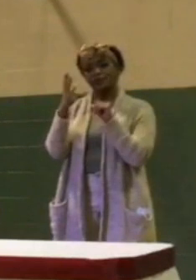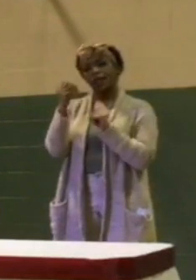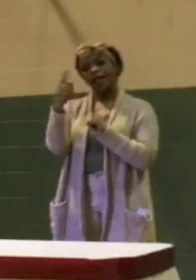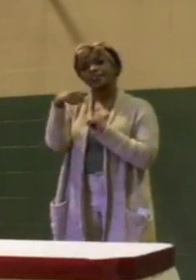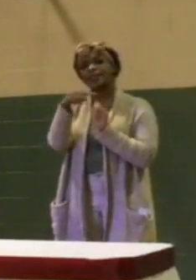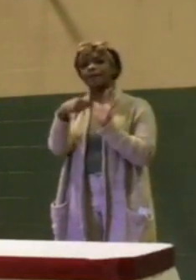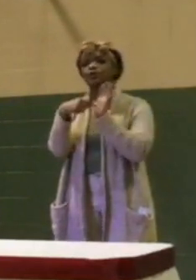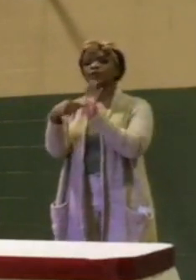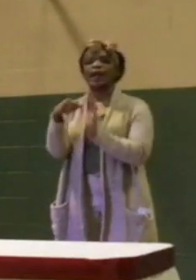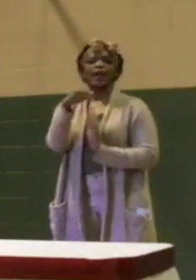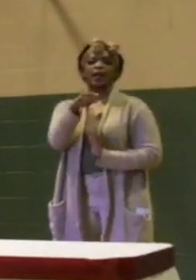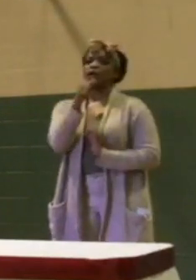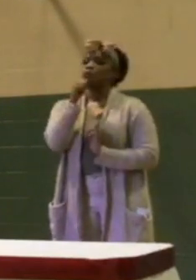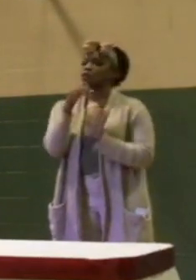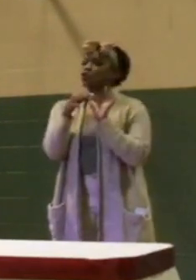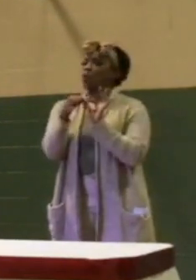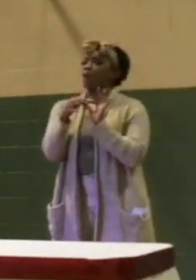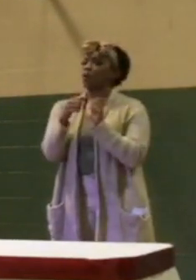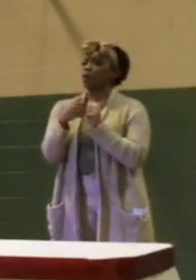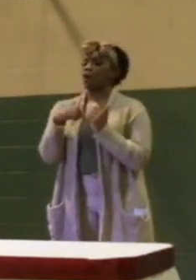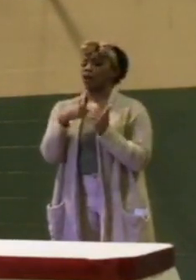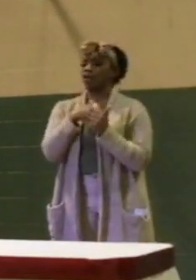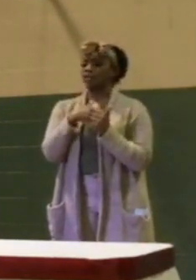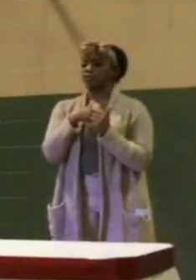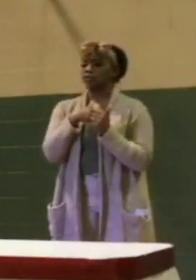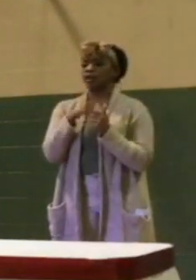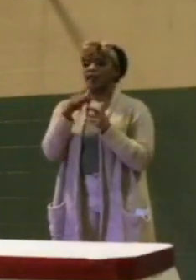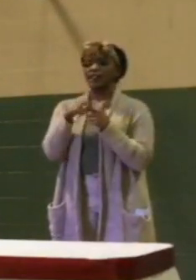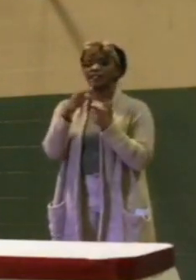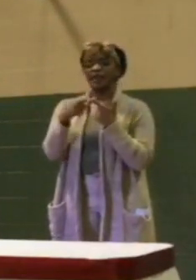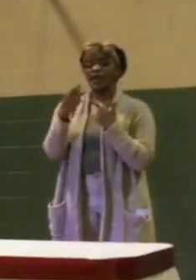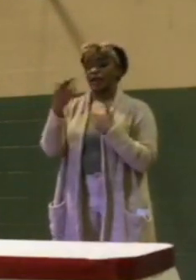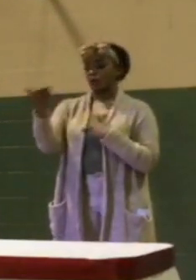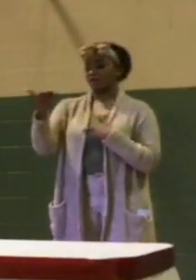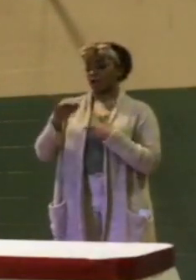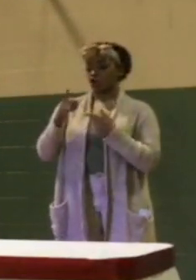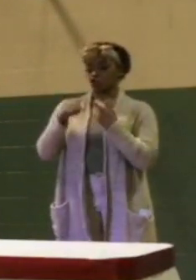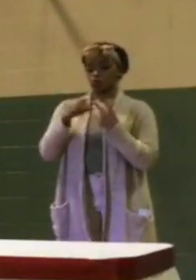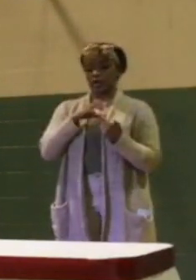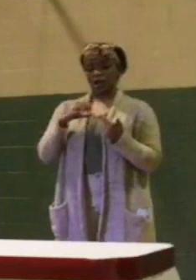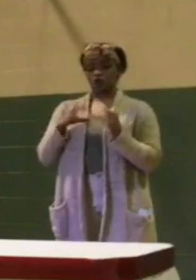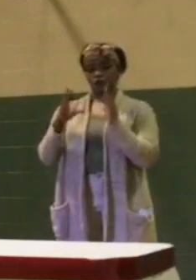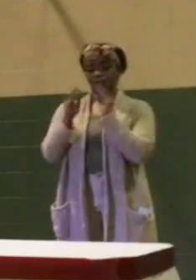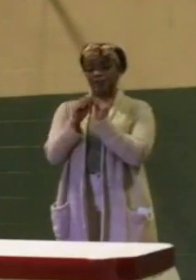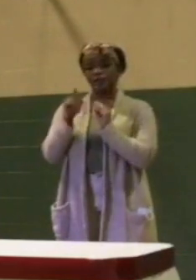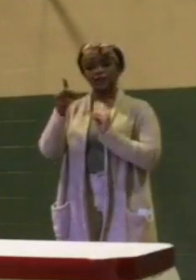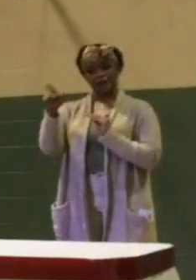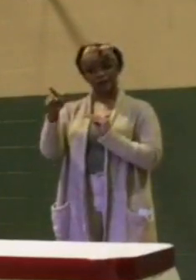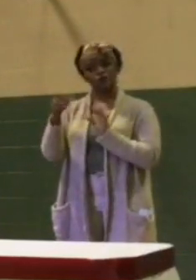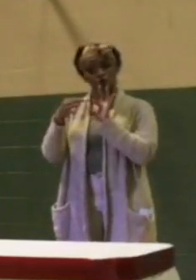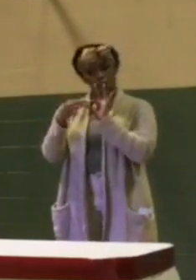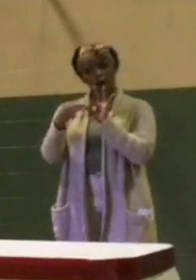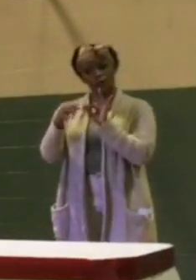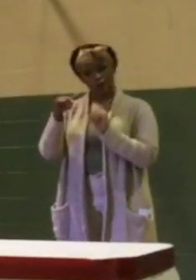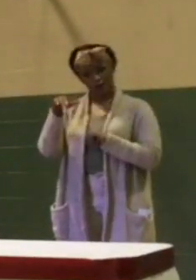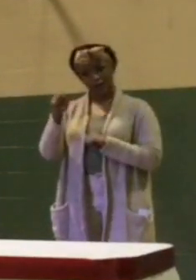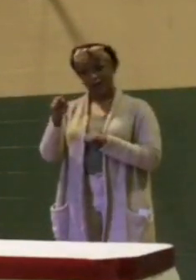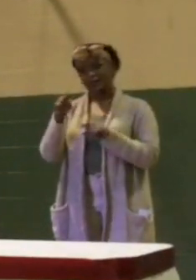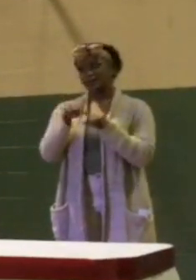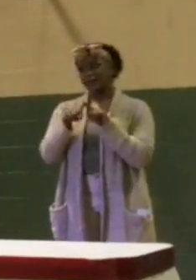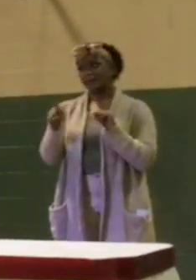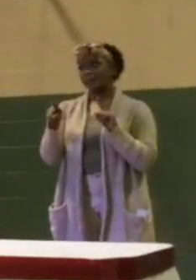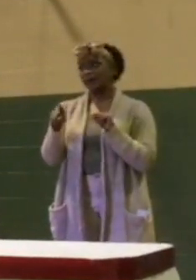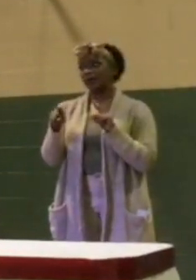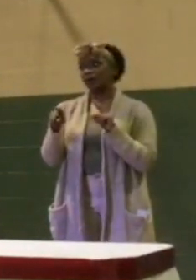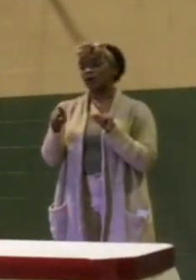someone that was uncooperative, only to be invited to the city council meeting. And not only had he been cooperative, but he had been beat